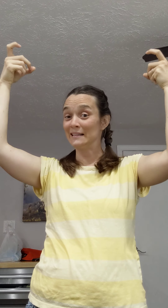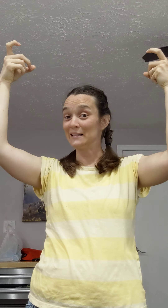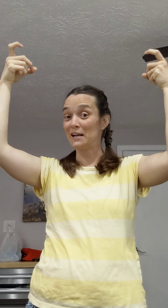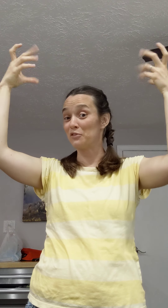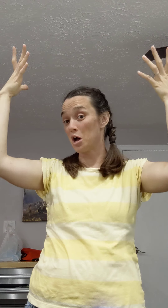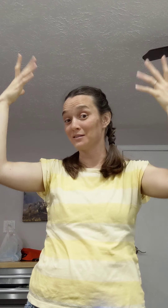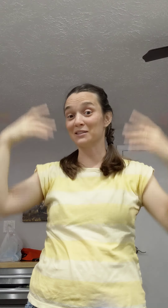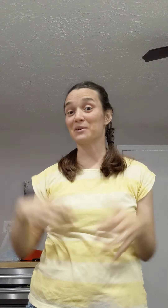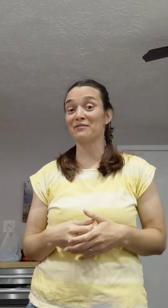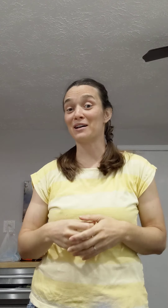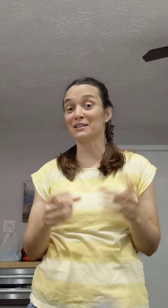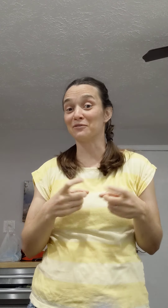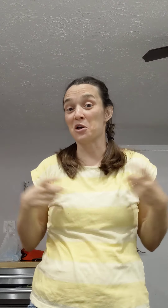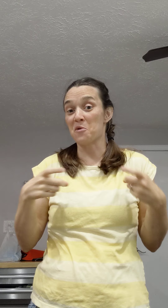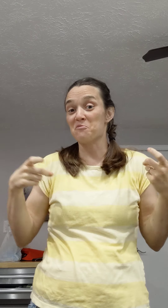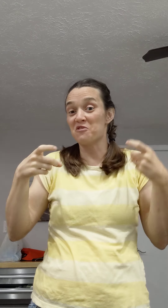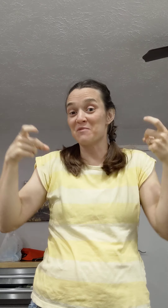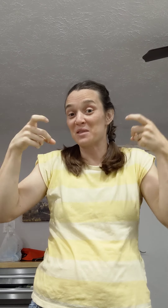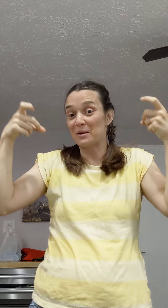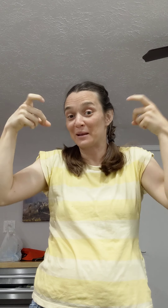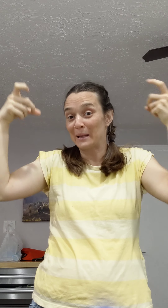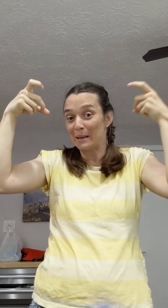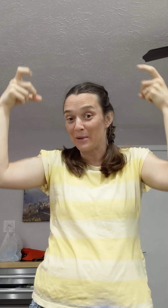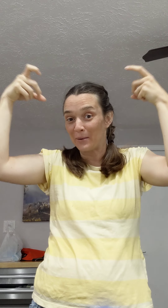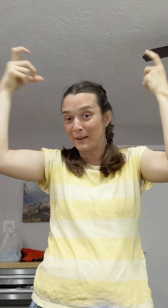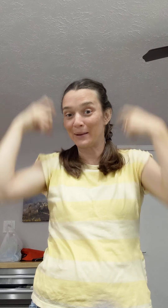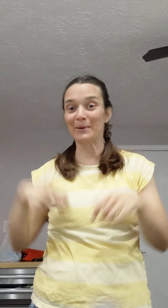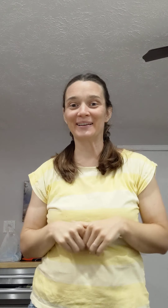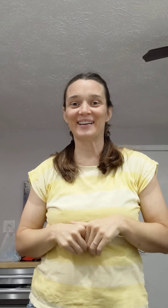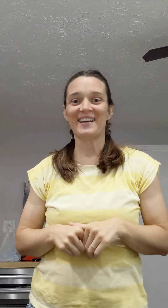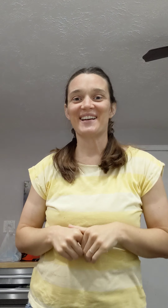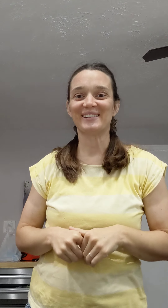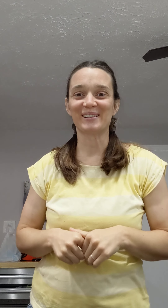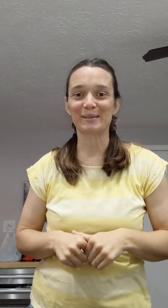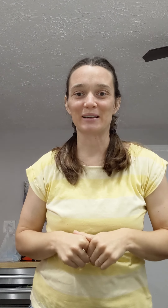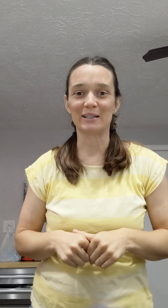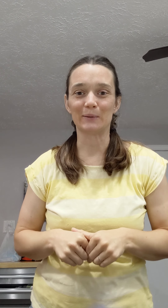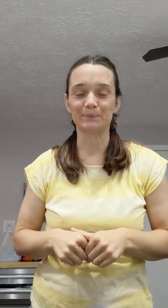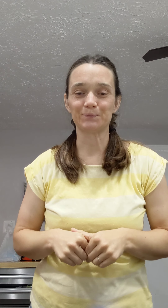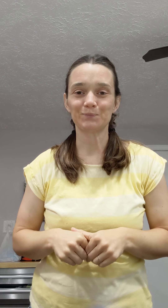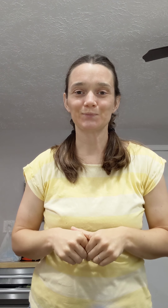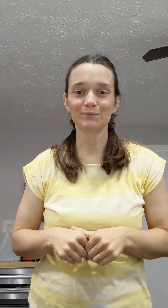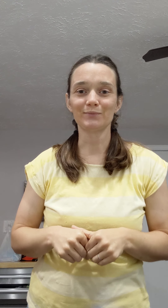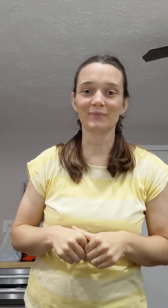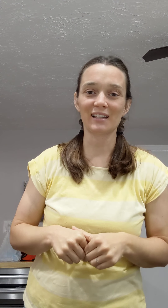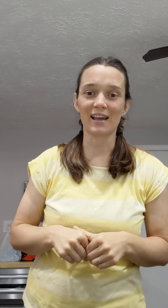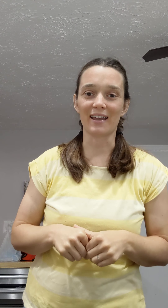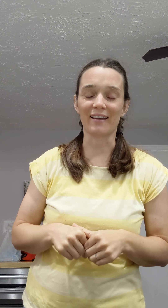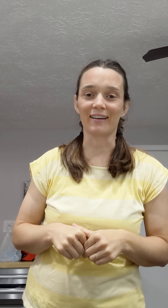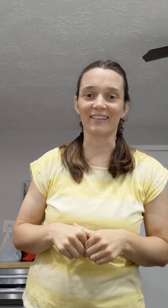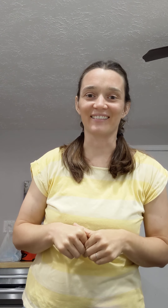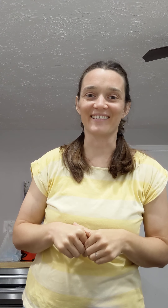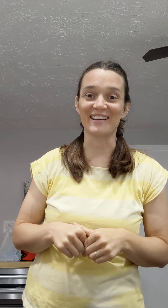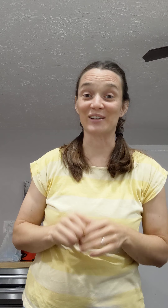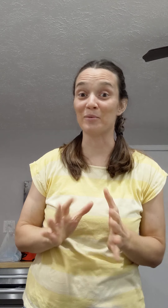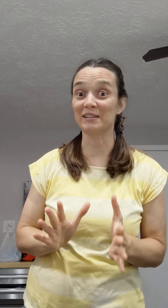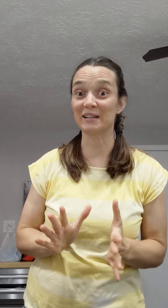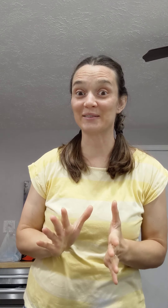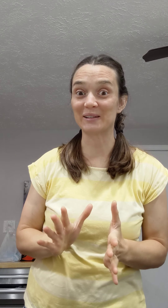Kind of long. So we have lots of movement there. We can keep going and going as long as we need to. And that's almost the end of the